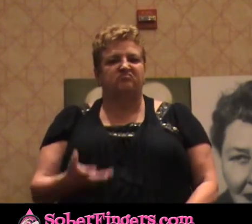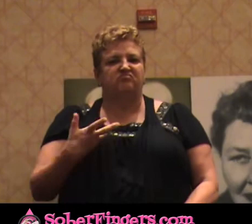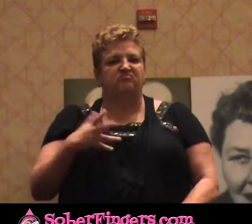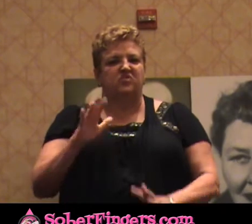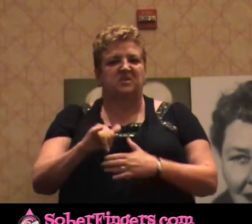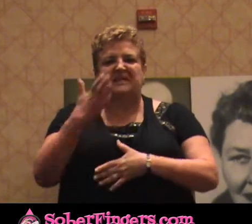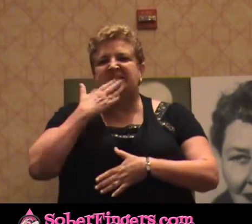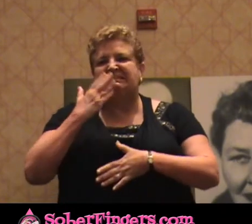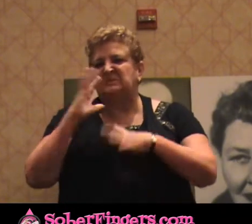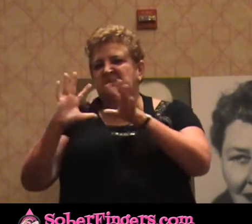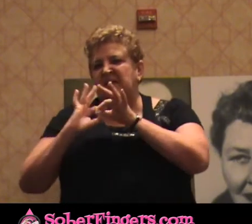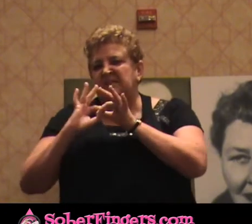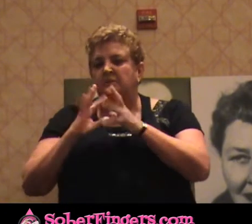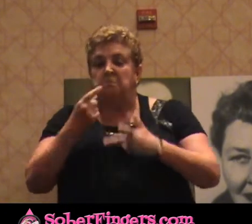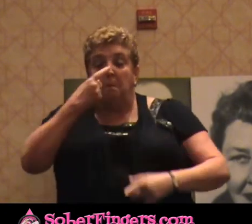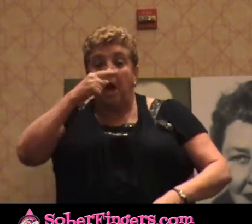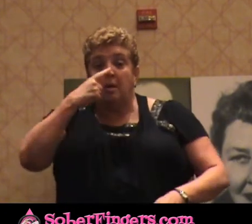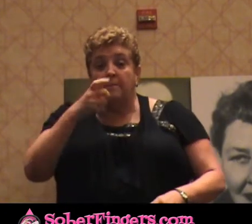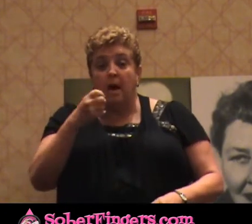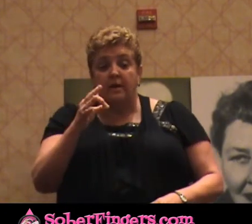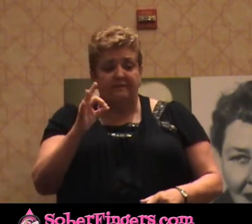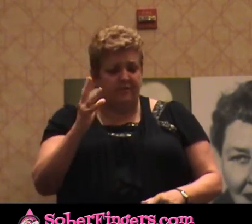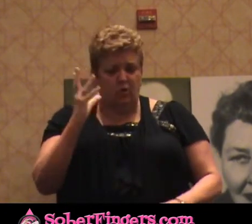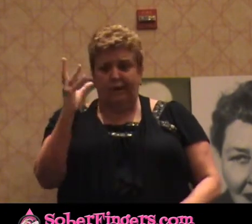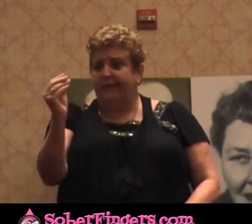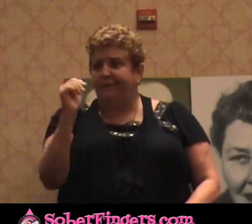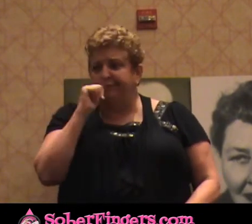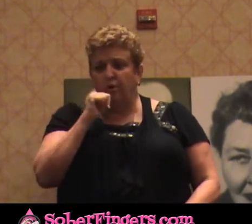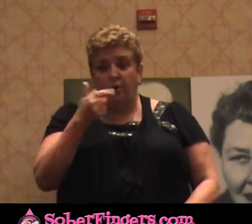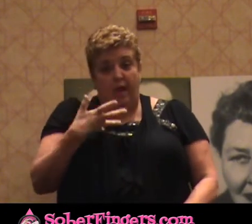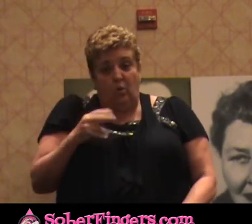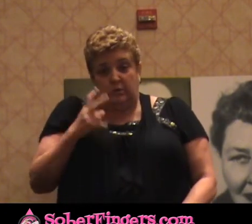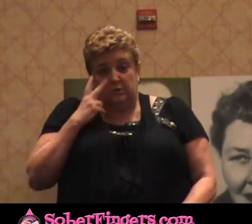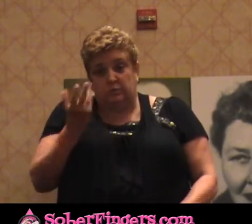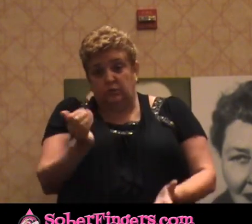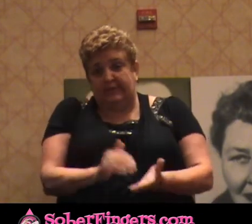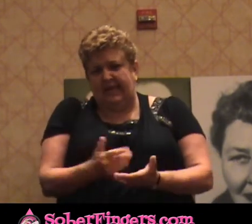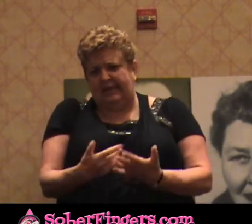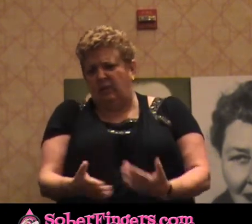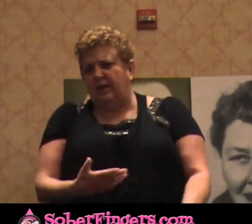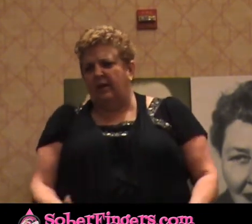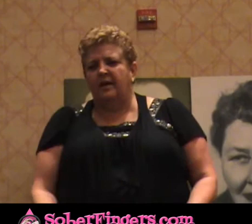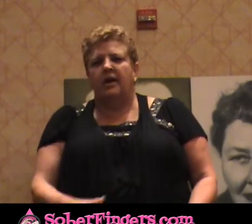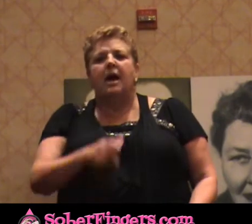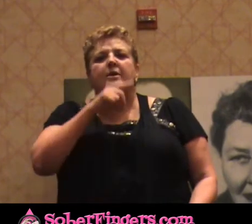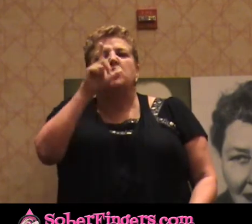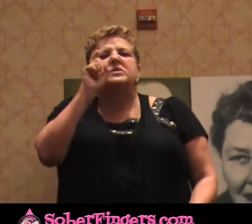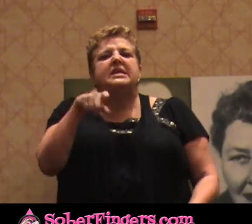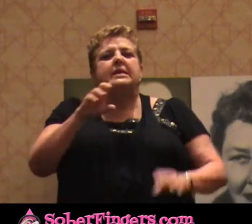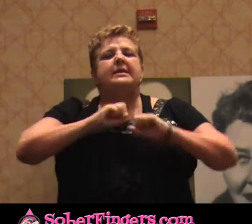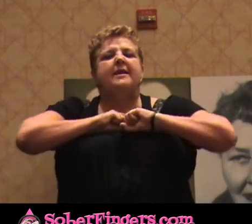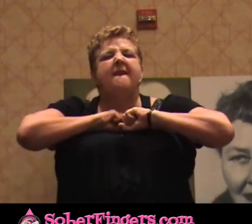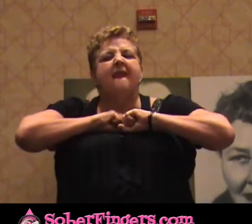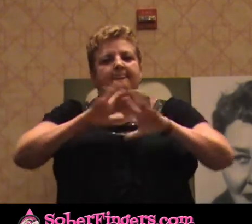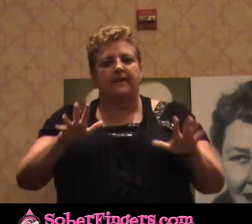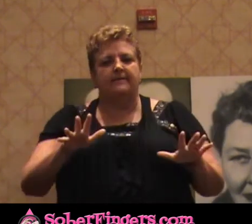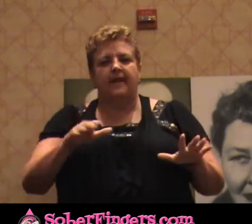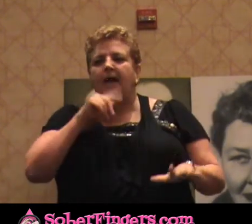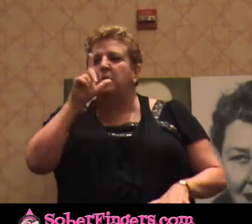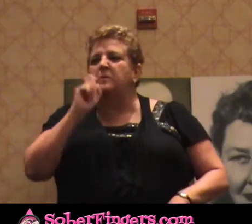I don't mind if you leave me tomorrow. I don't want to see you again. I don't need nothing. And I don't need nobody. I didn't know